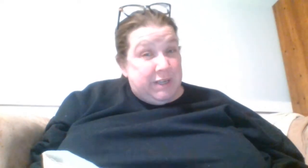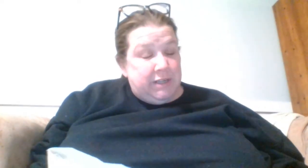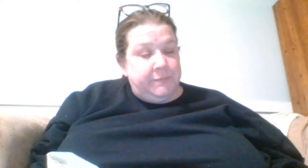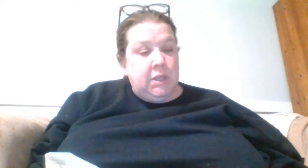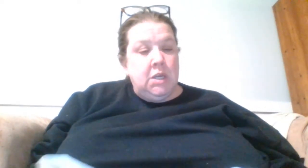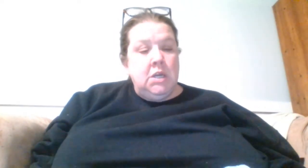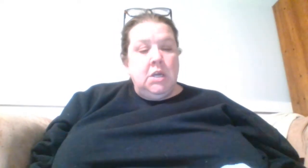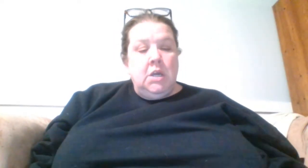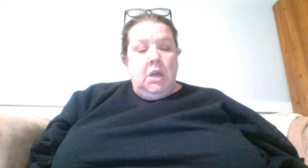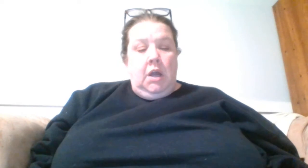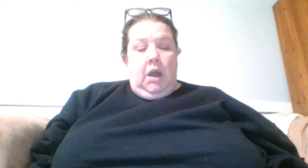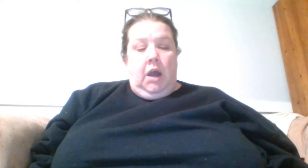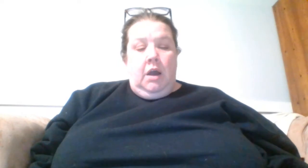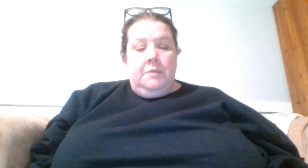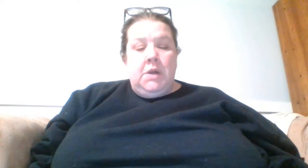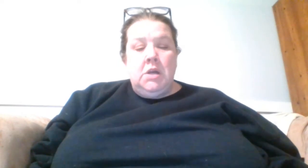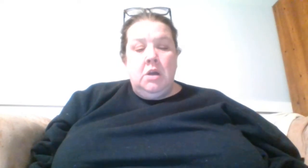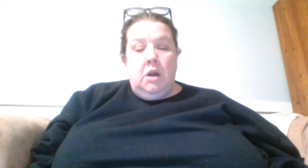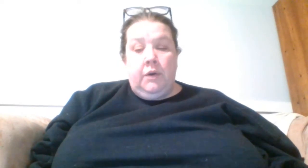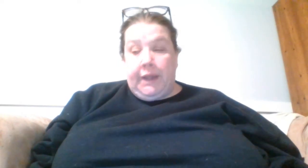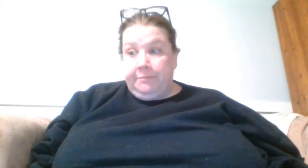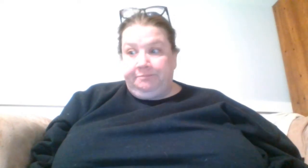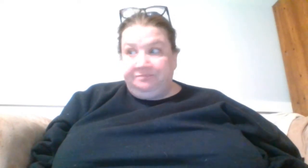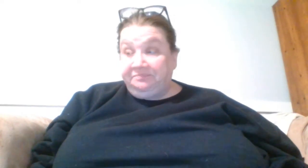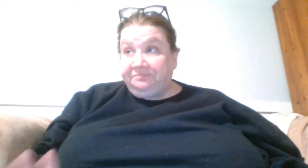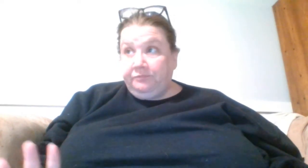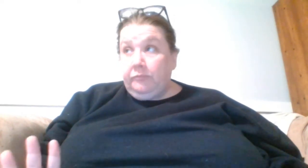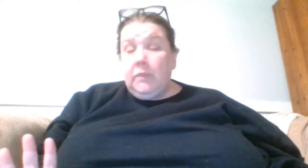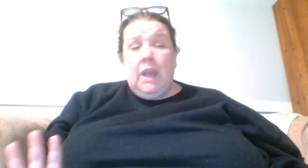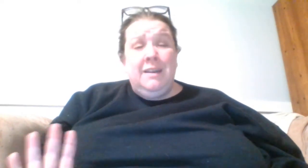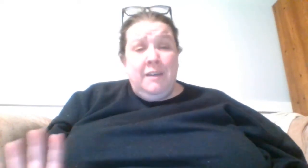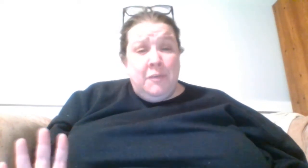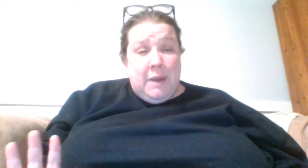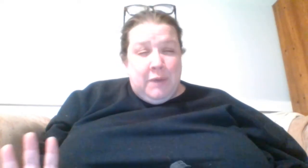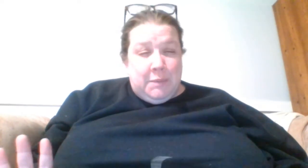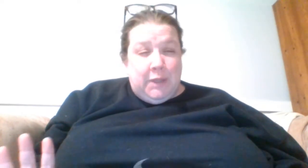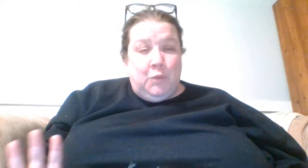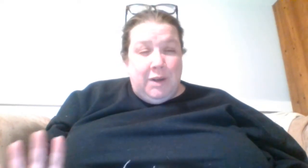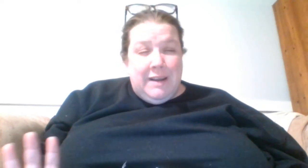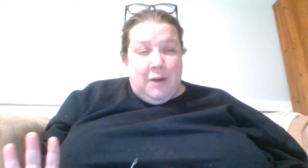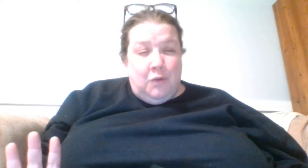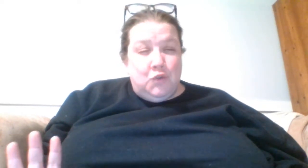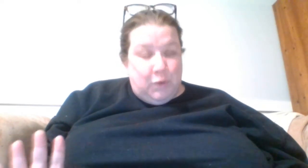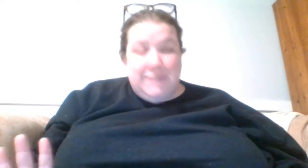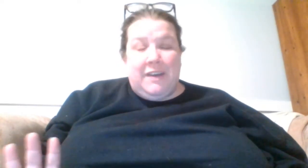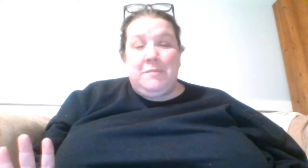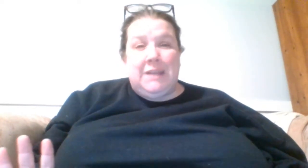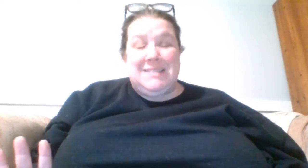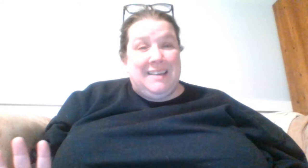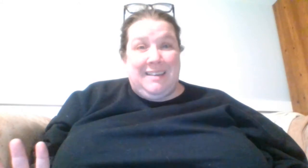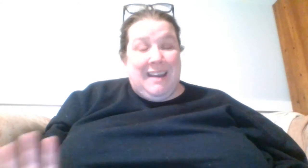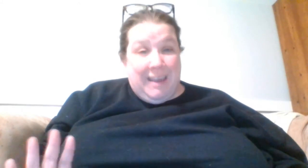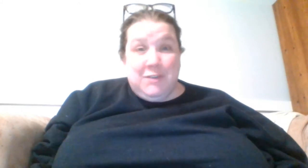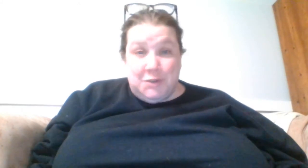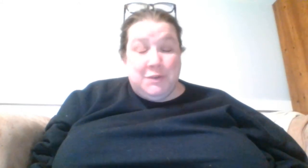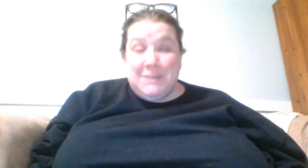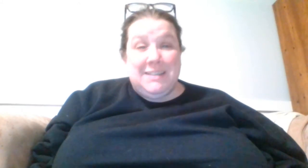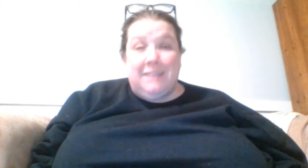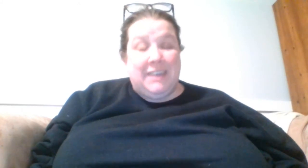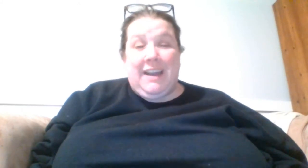big. um okay enough of my rambling we're now 25 minutes in and I haven't showed you a single thing